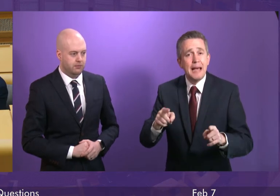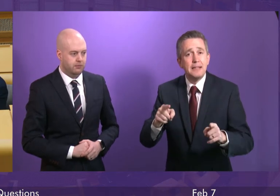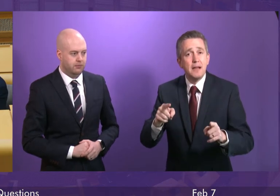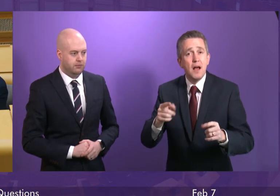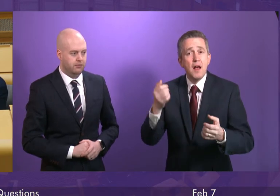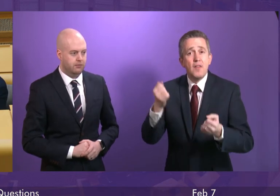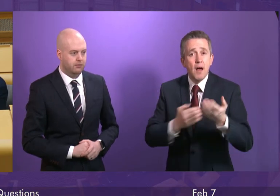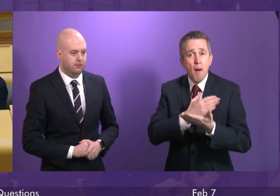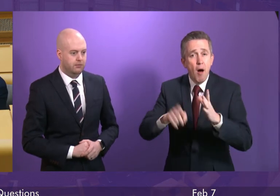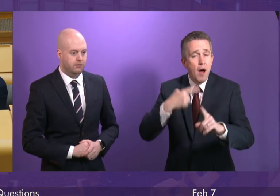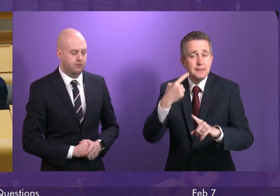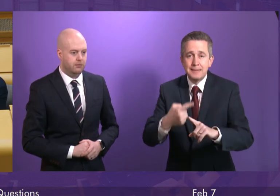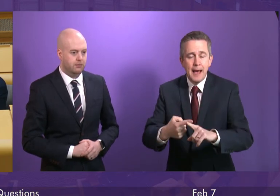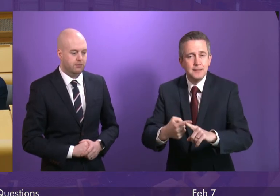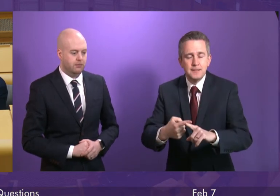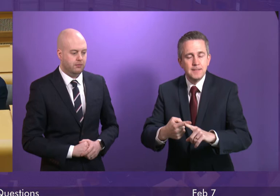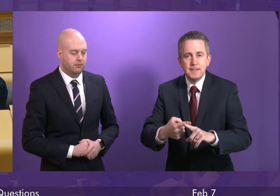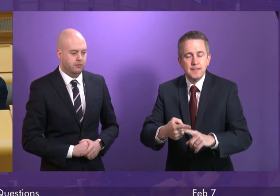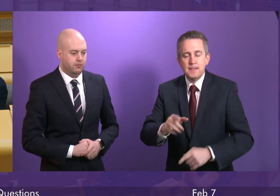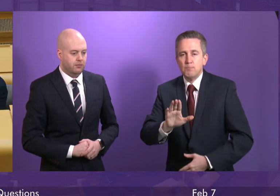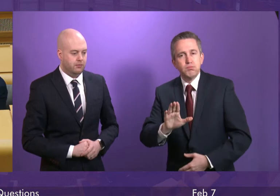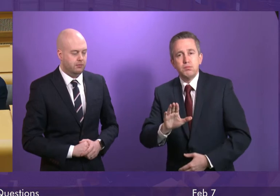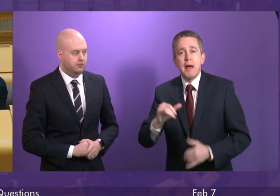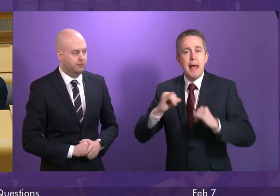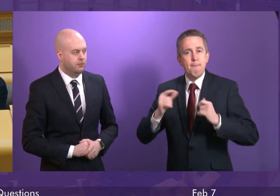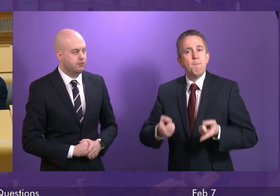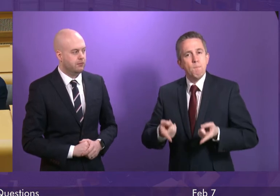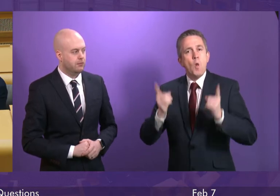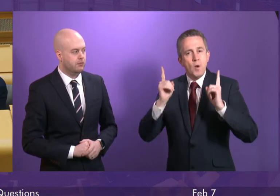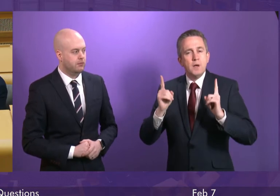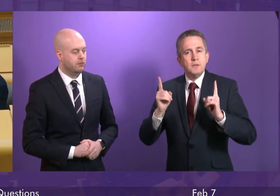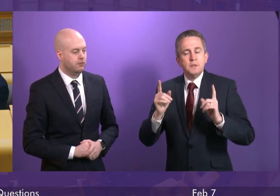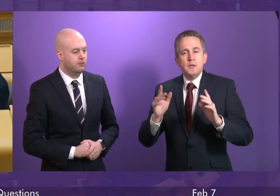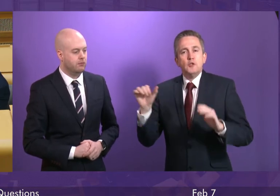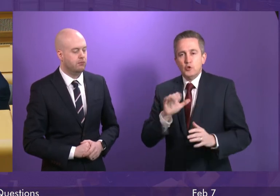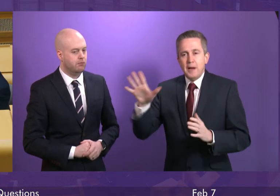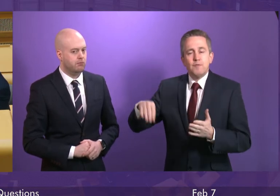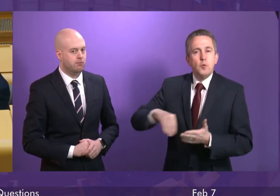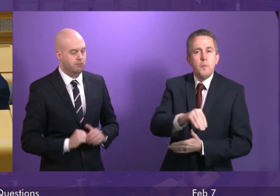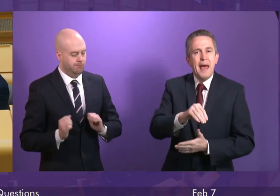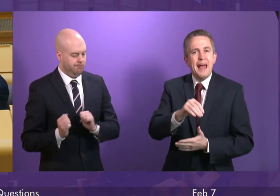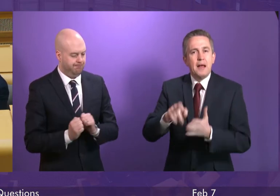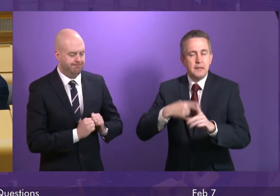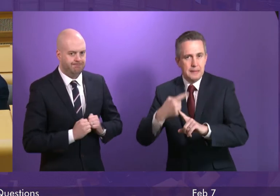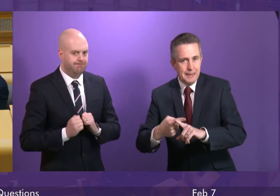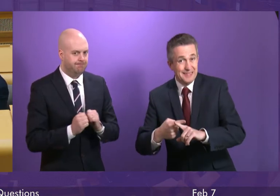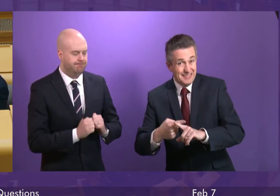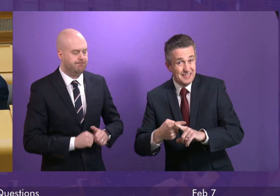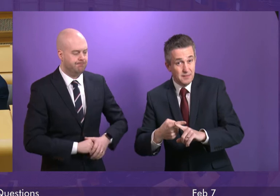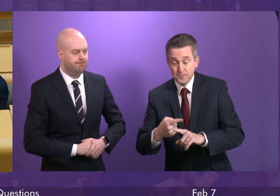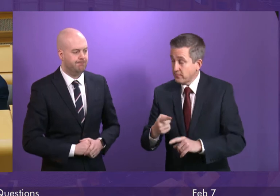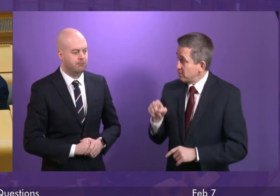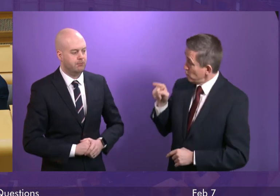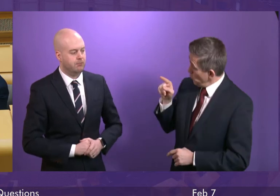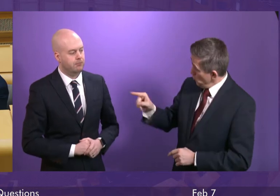missed opportunity if employees did not have to pay the levy. Mr. Swinney may support